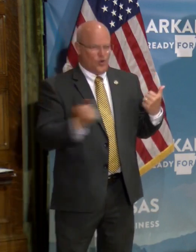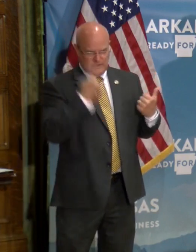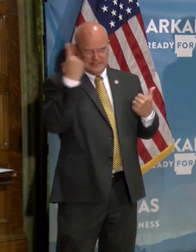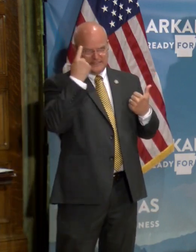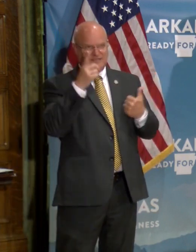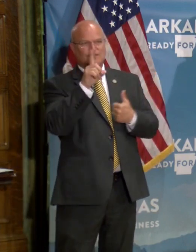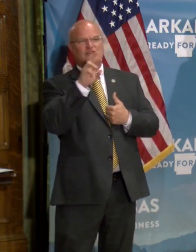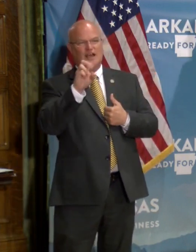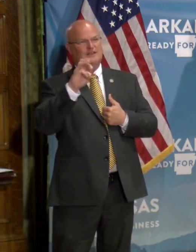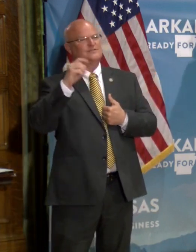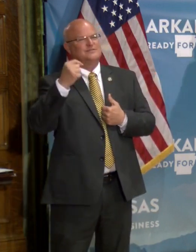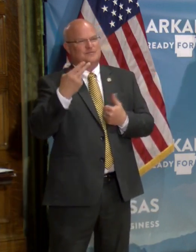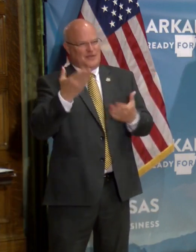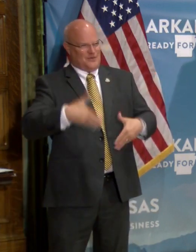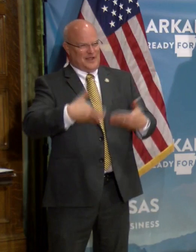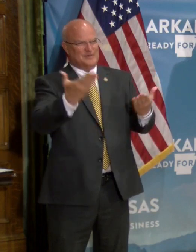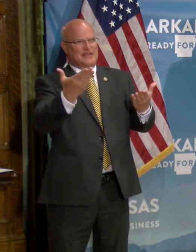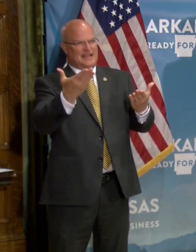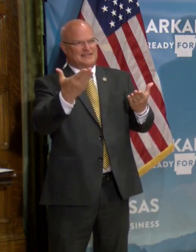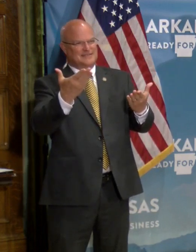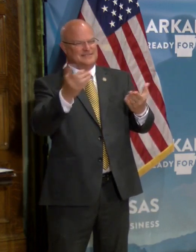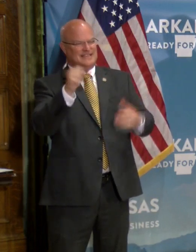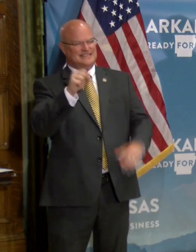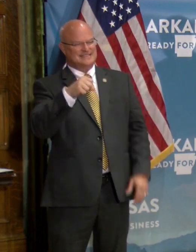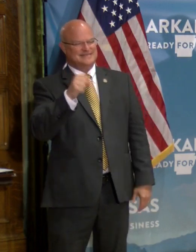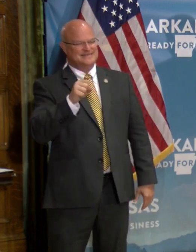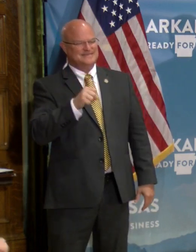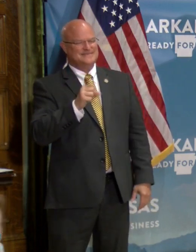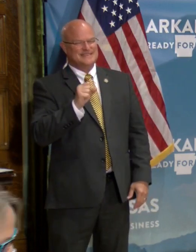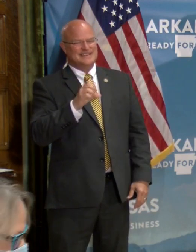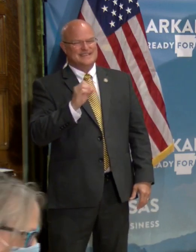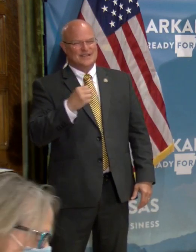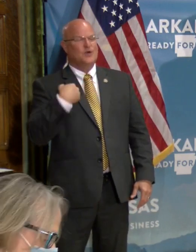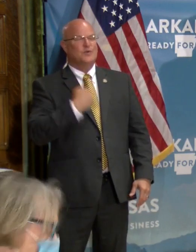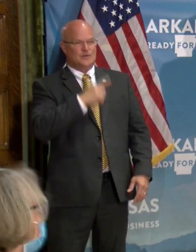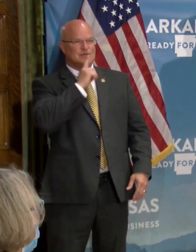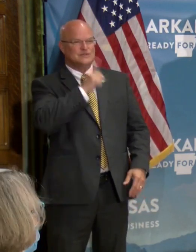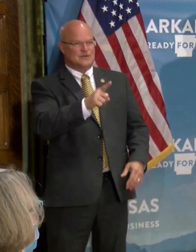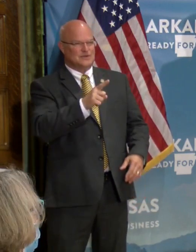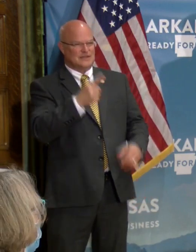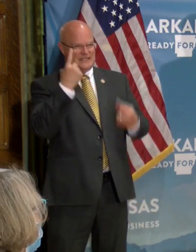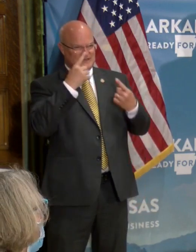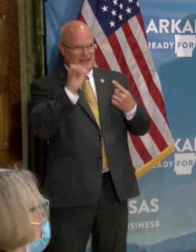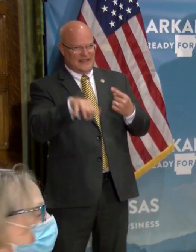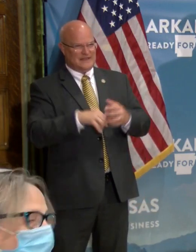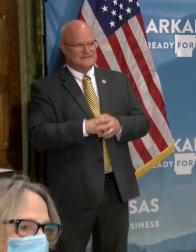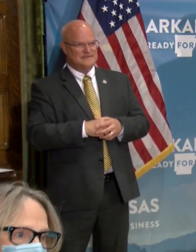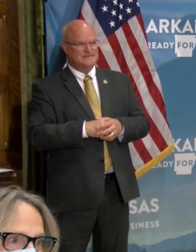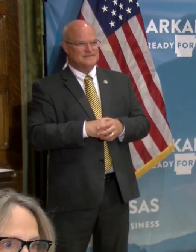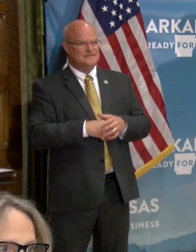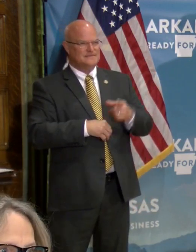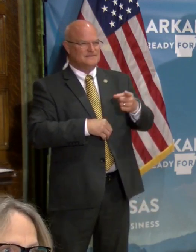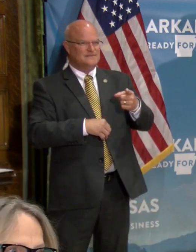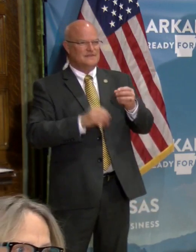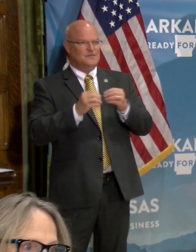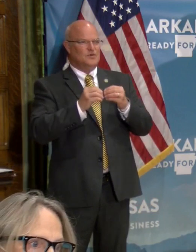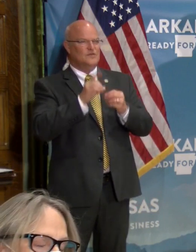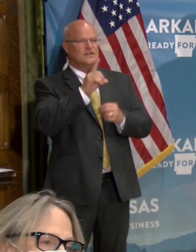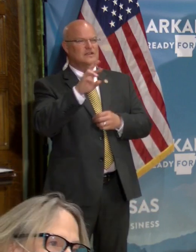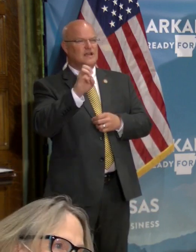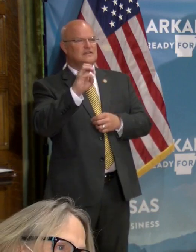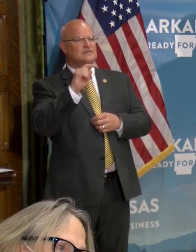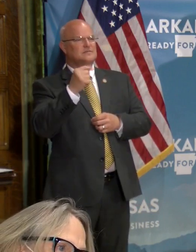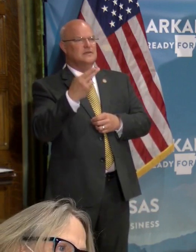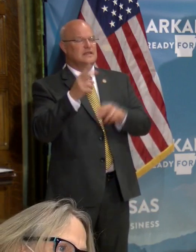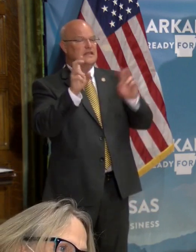consider Dr. Smith's, uh, distinguished opinion. So, uh, we will certainly take that in consideration. Uh, this is more for Dr. Smith.